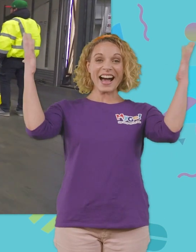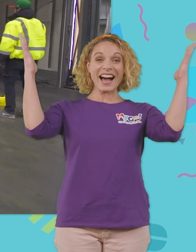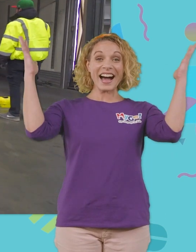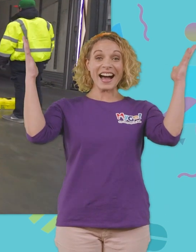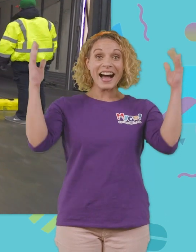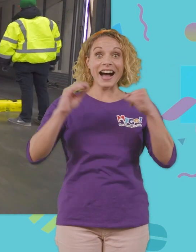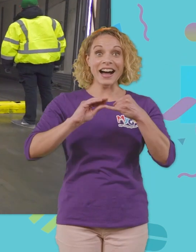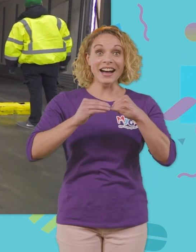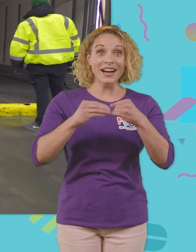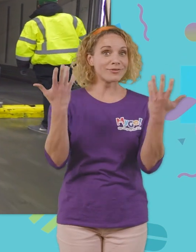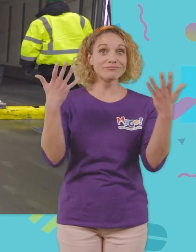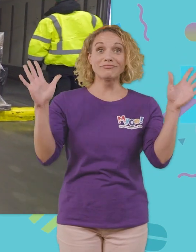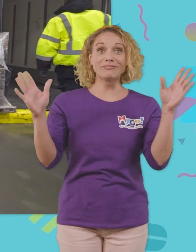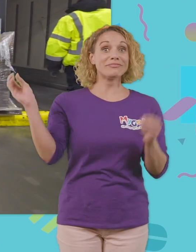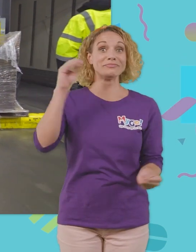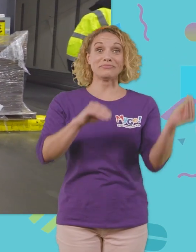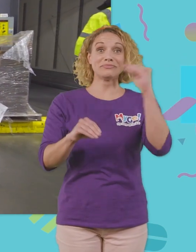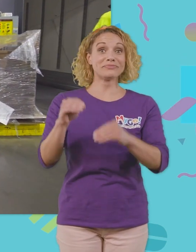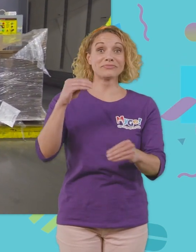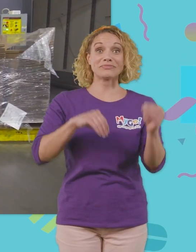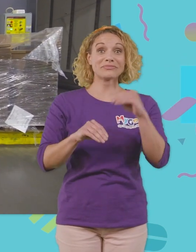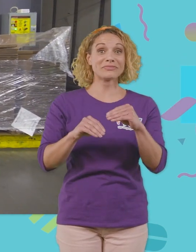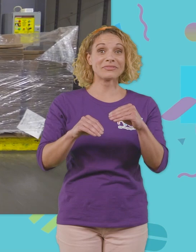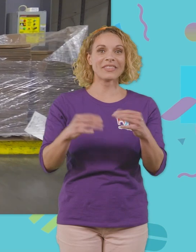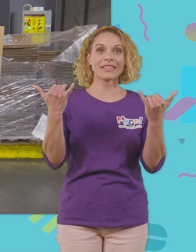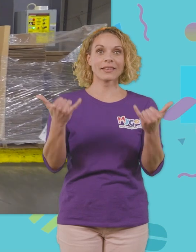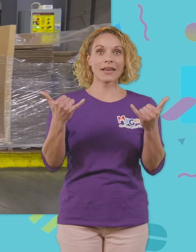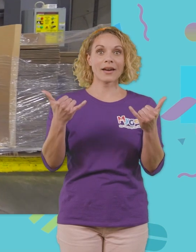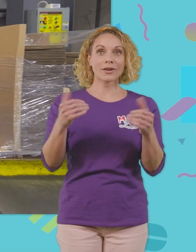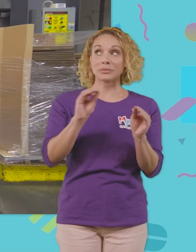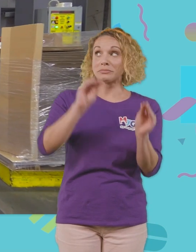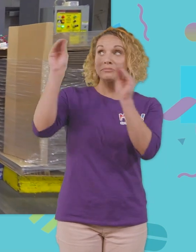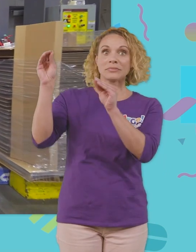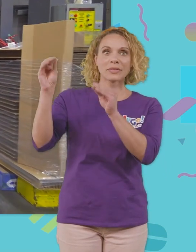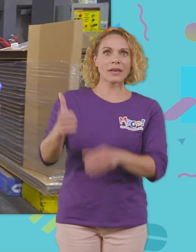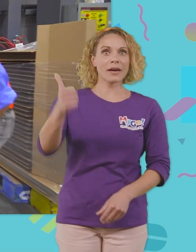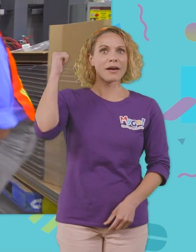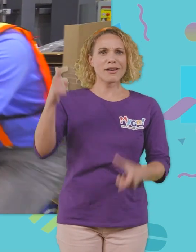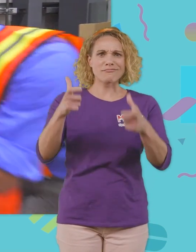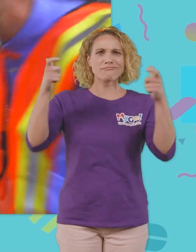the cherries are all packed up and now they're being loaded to the back of a semi truck look